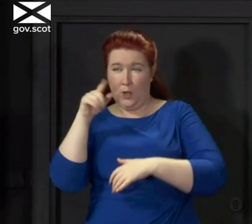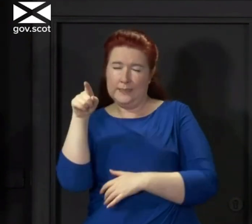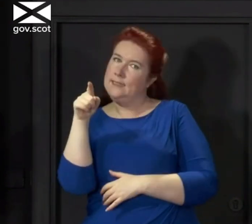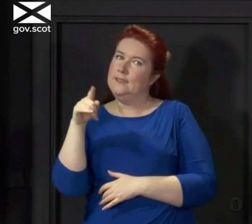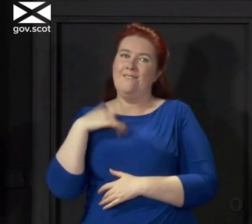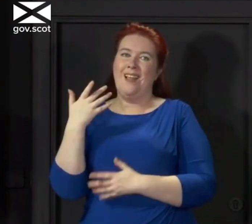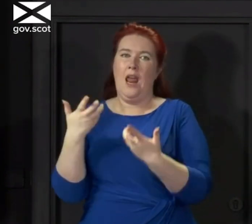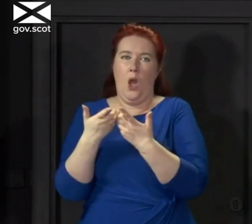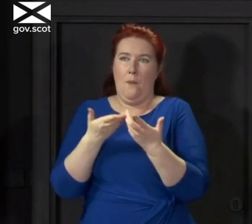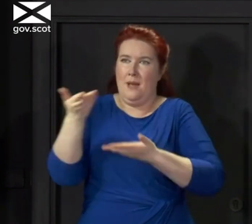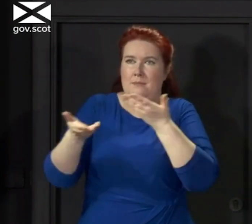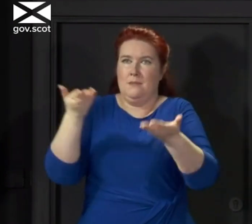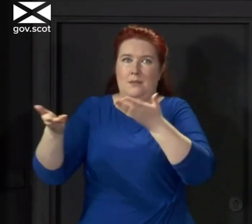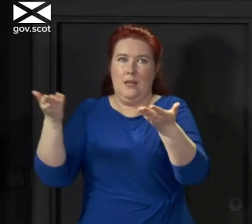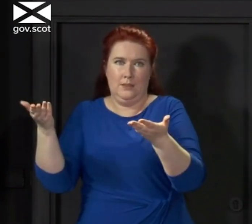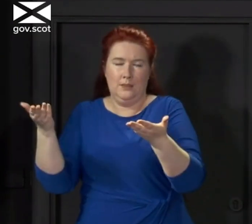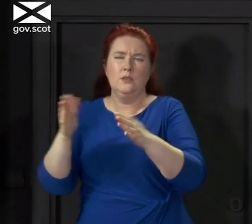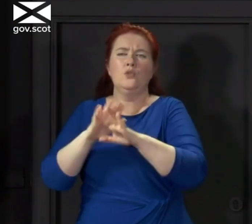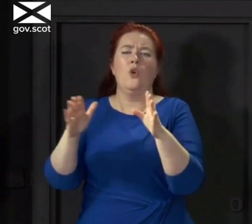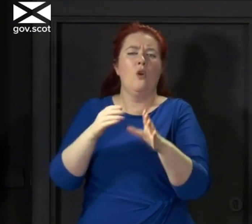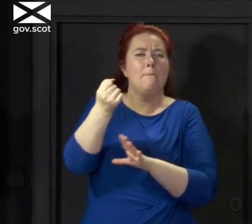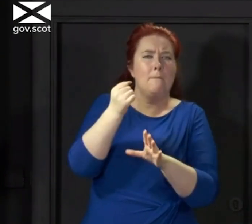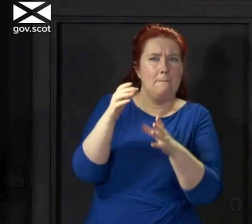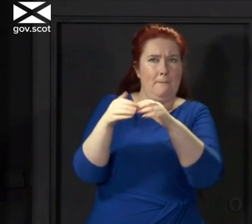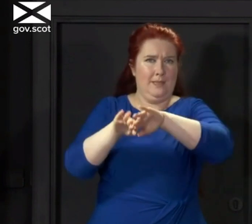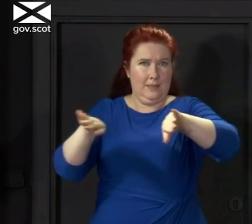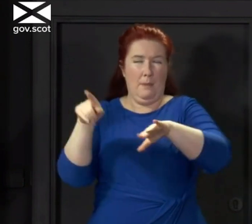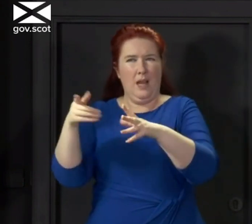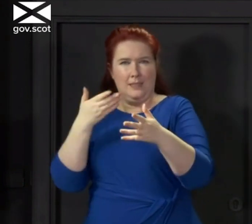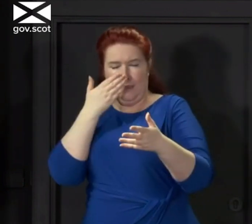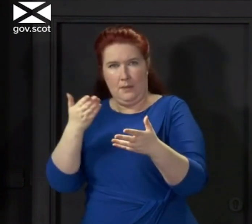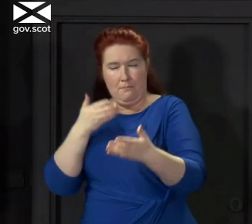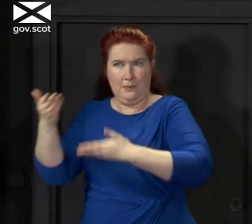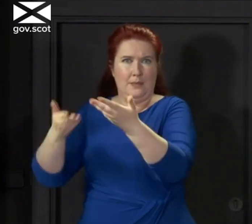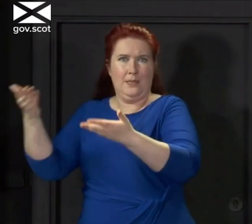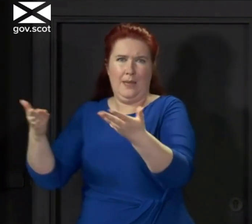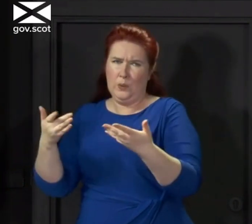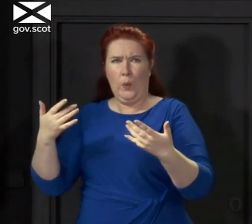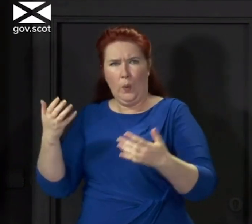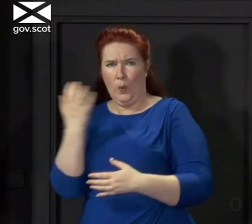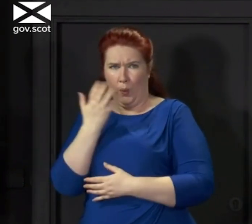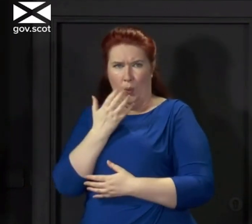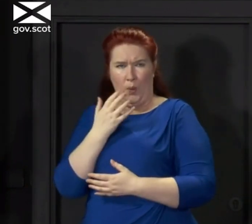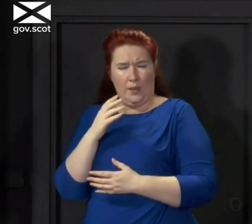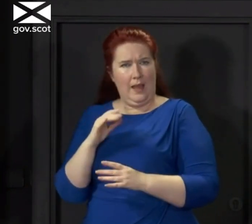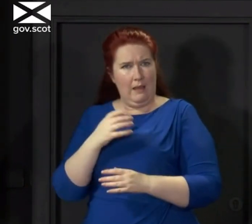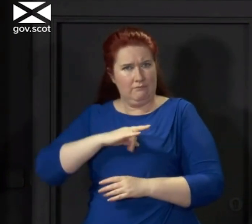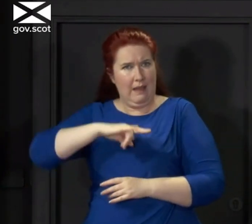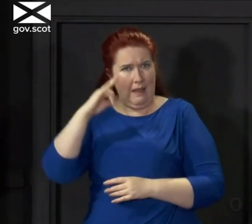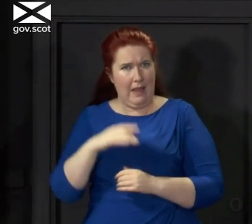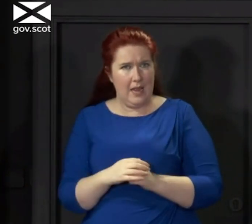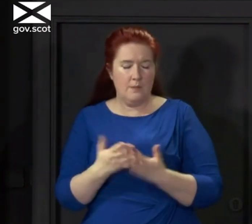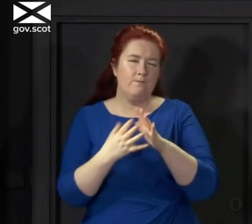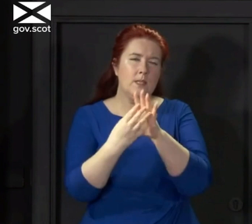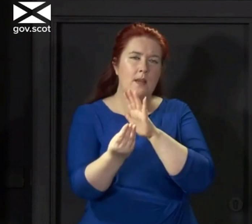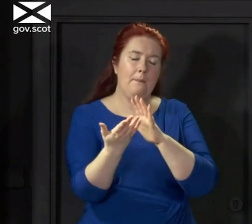of transmission not associated with the hospitality cluster remains elevated. And again, to give some illustration of that,